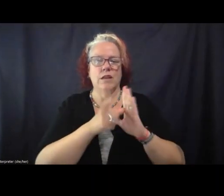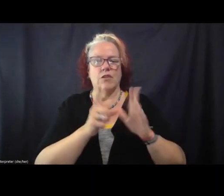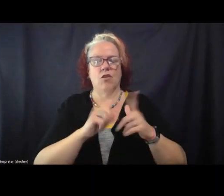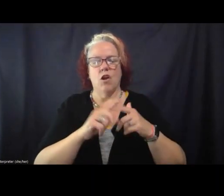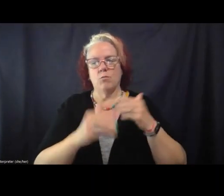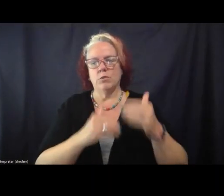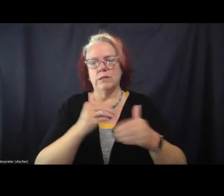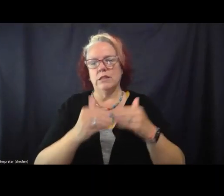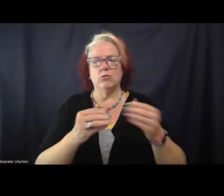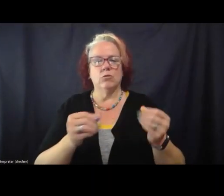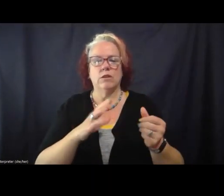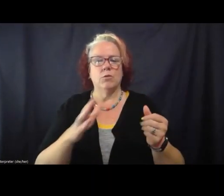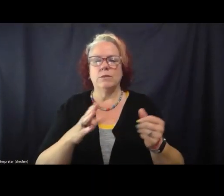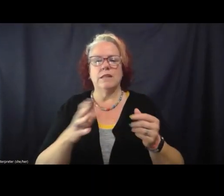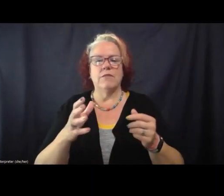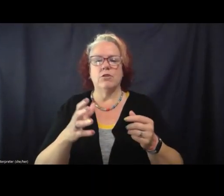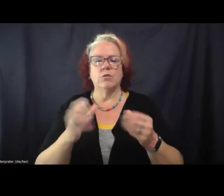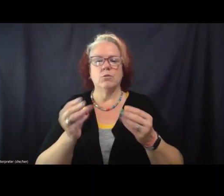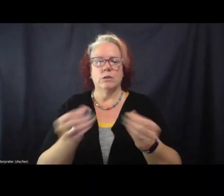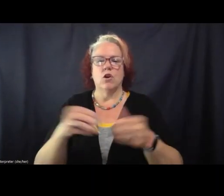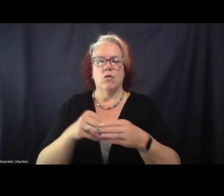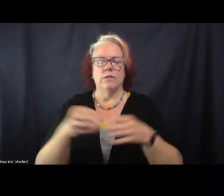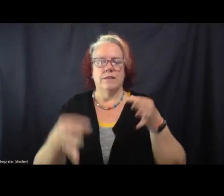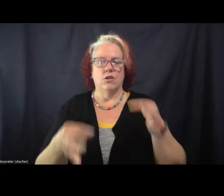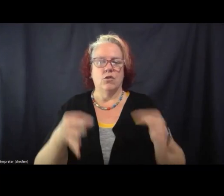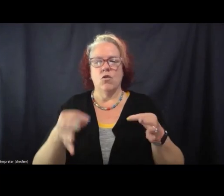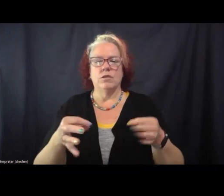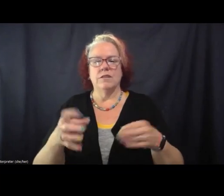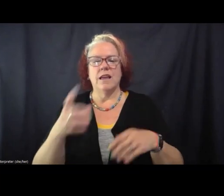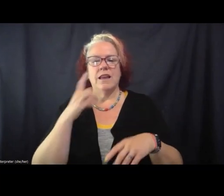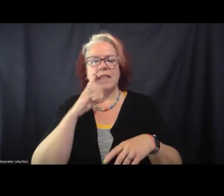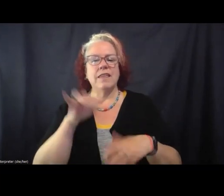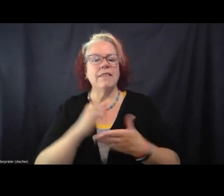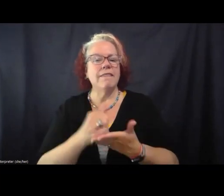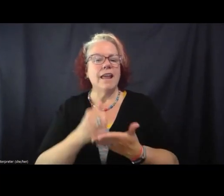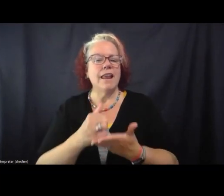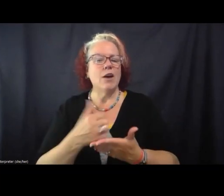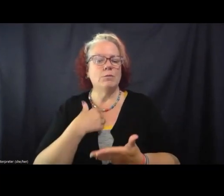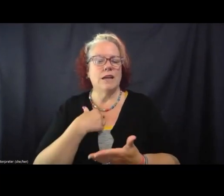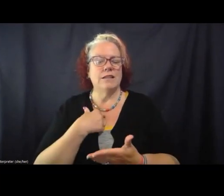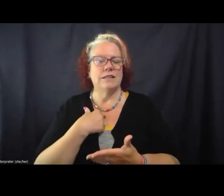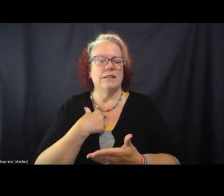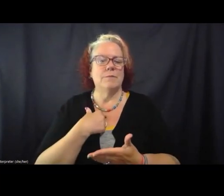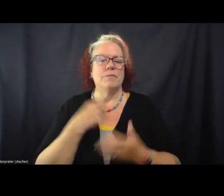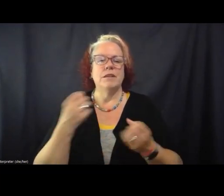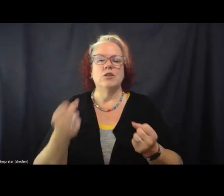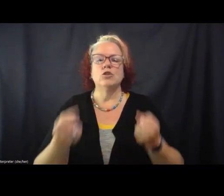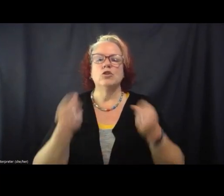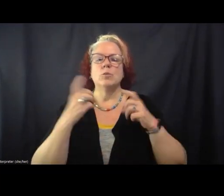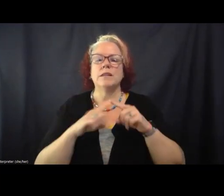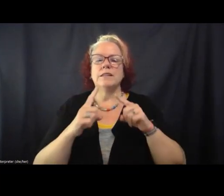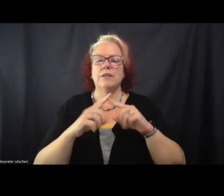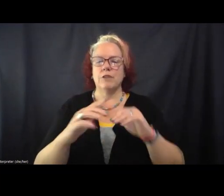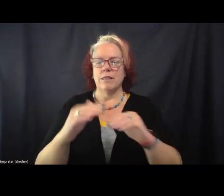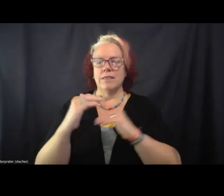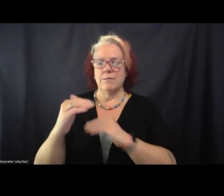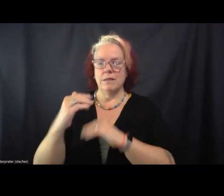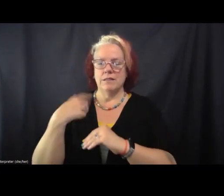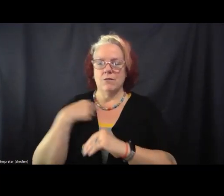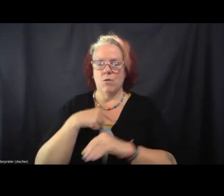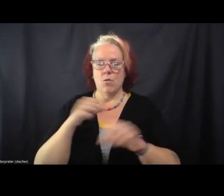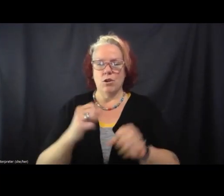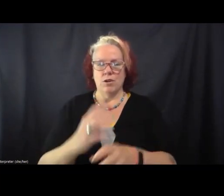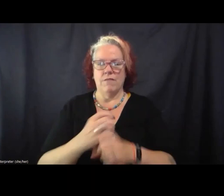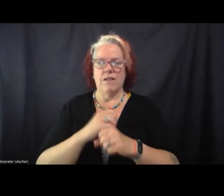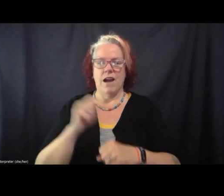never was resolved in the courts. And I think actually that that helped us because there are so many limits to what we could have gotten if the